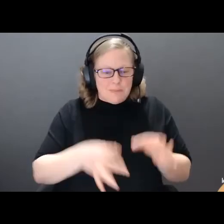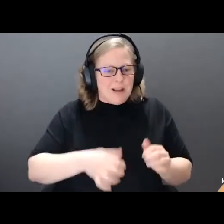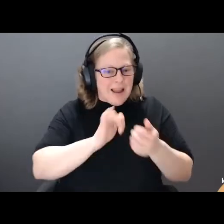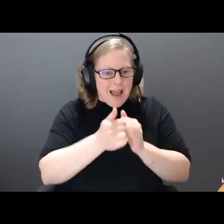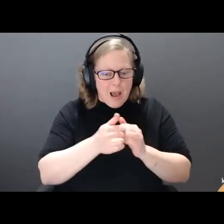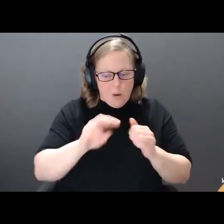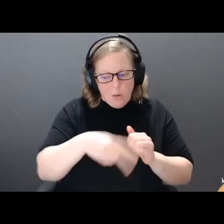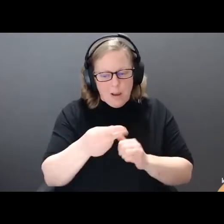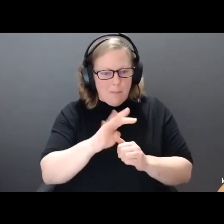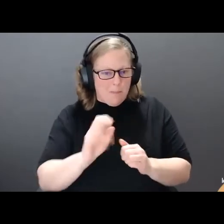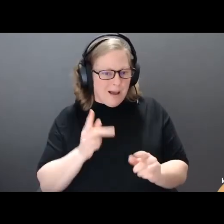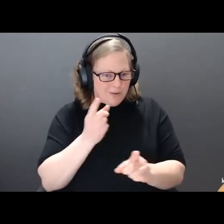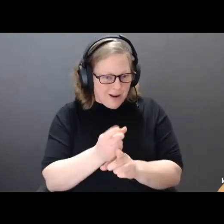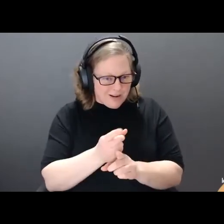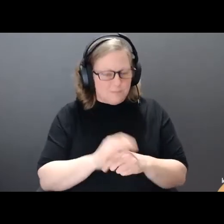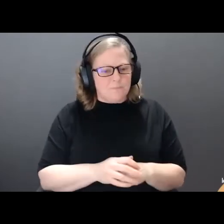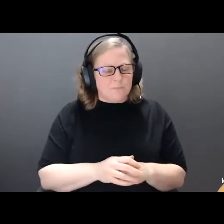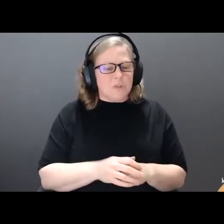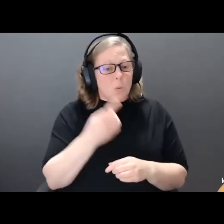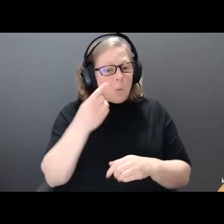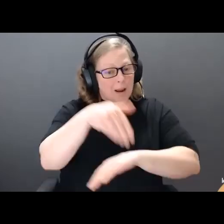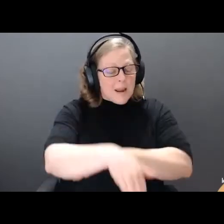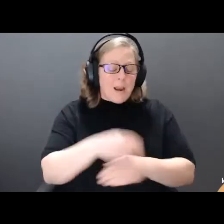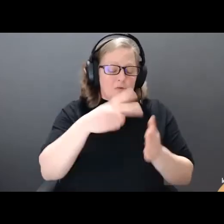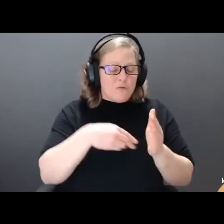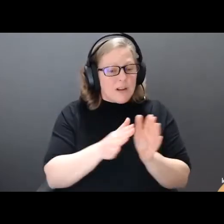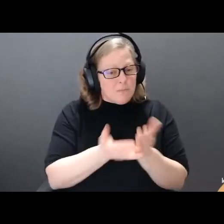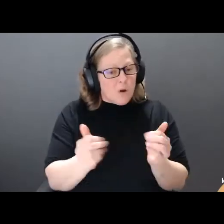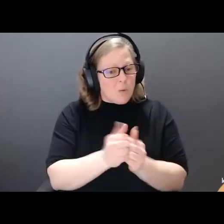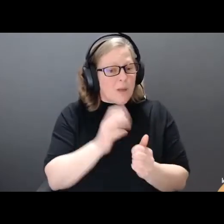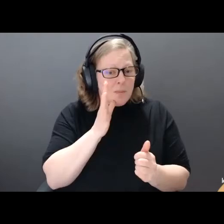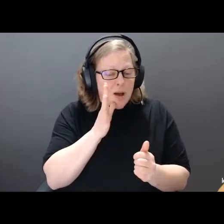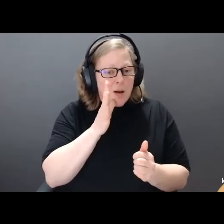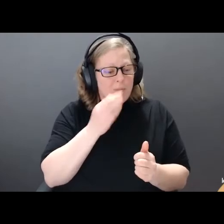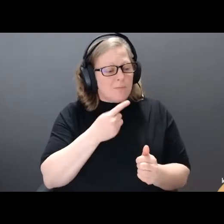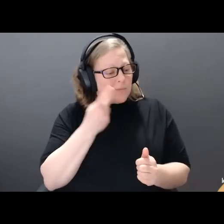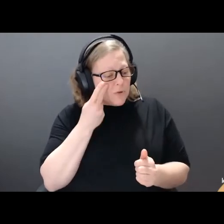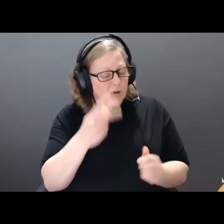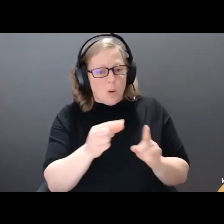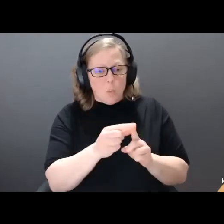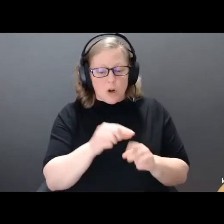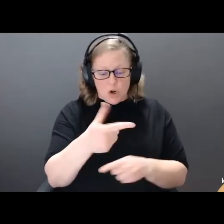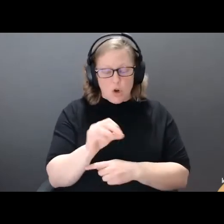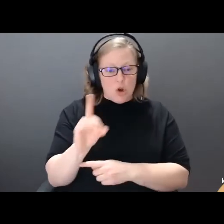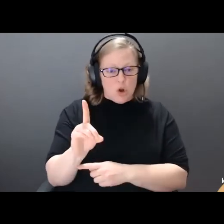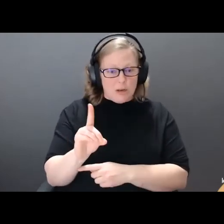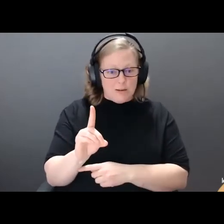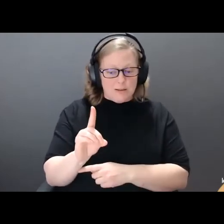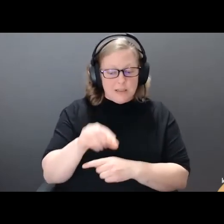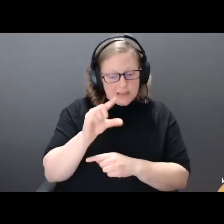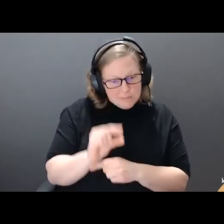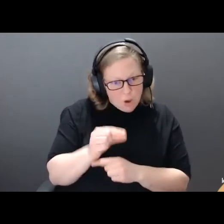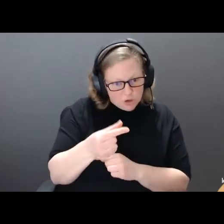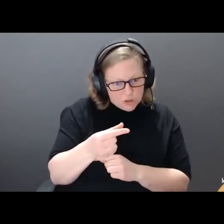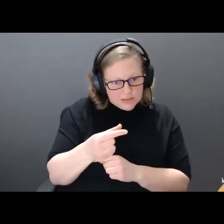word good with a lowercase g and I read the word fine. When we turned the page, there was the word good with a capital G